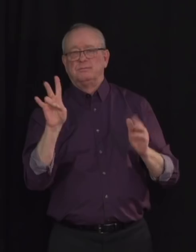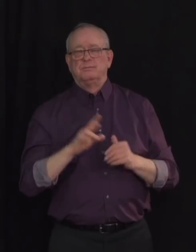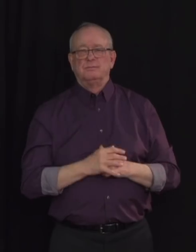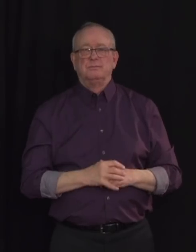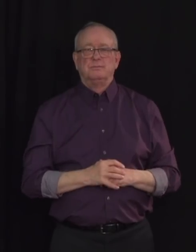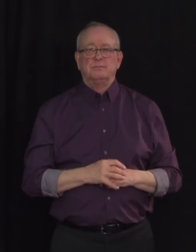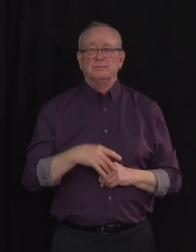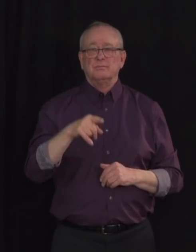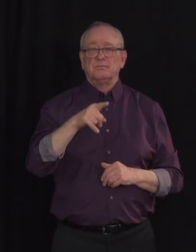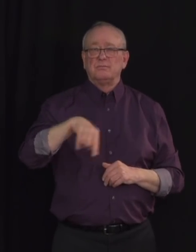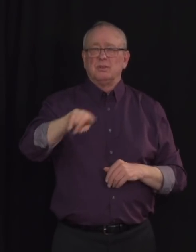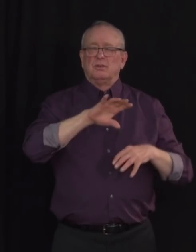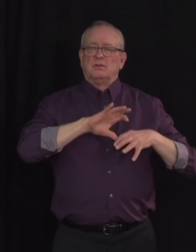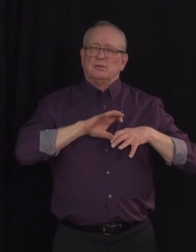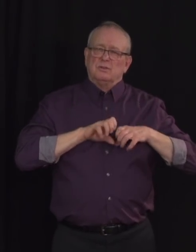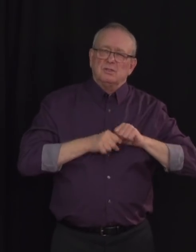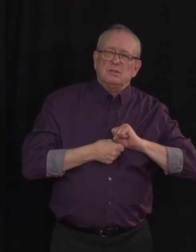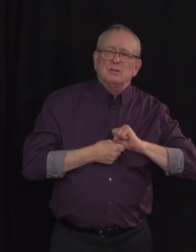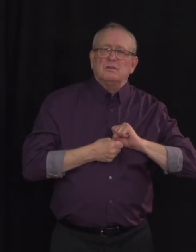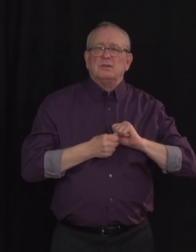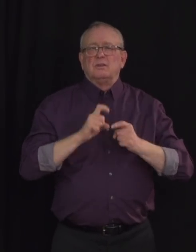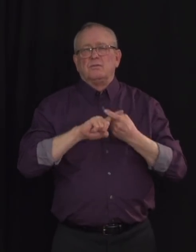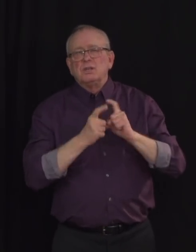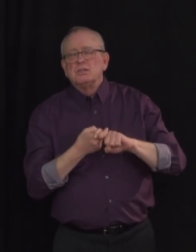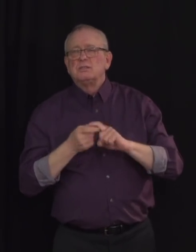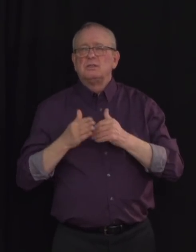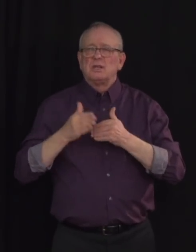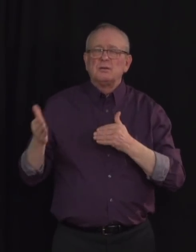of a family member, friend or neighbour from any cause.